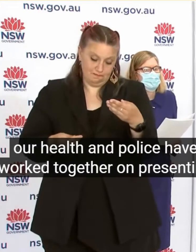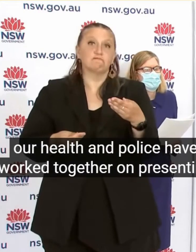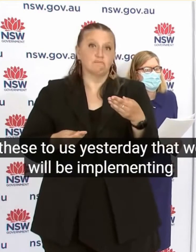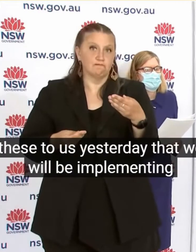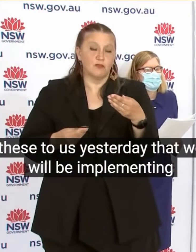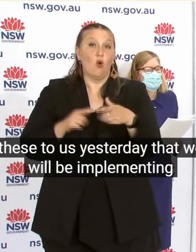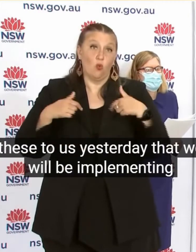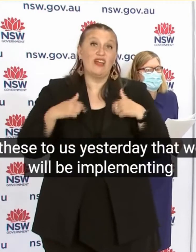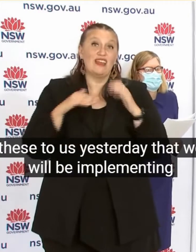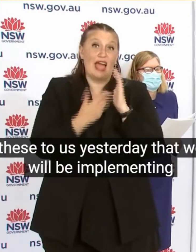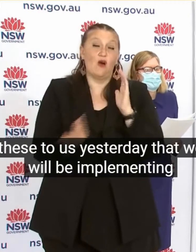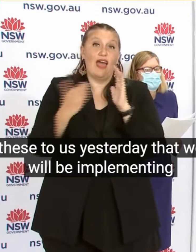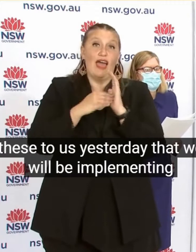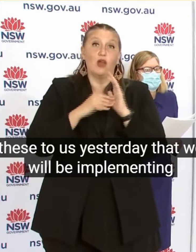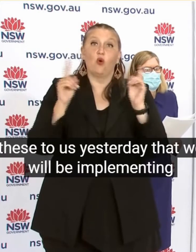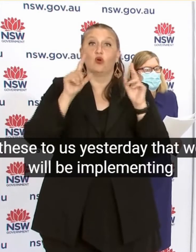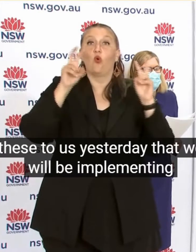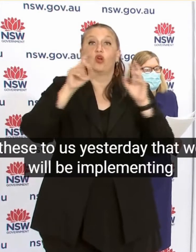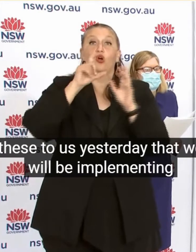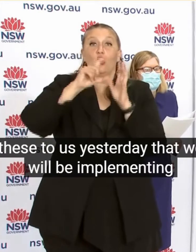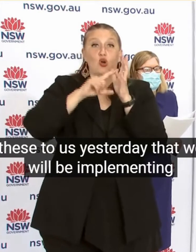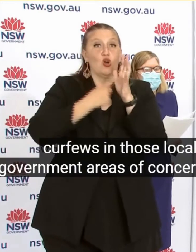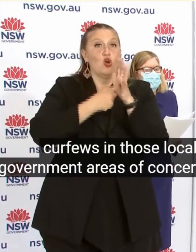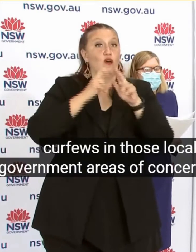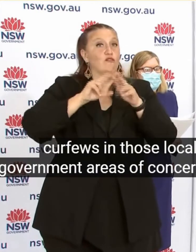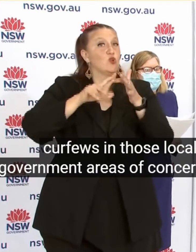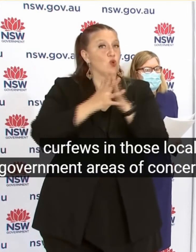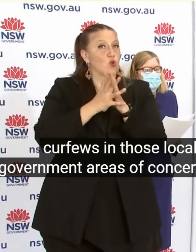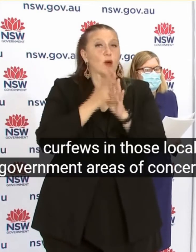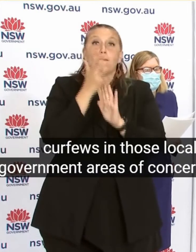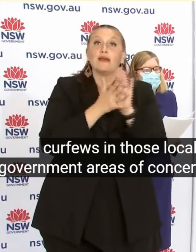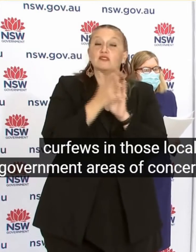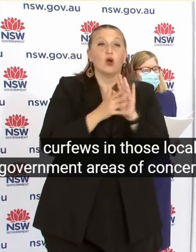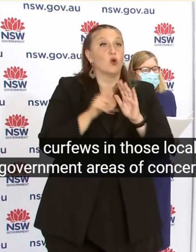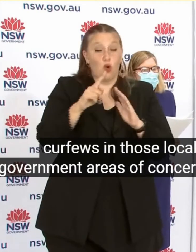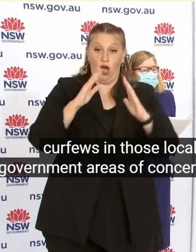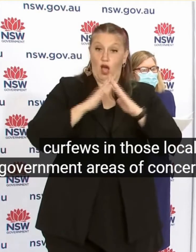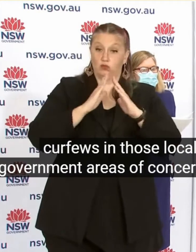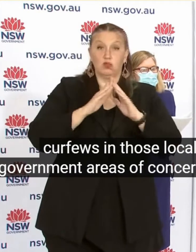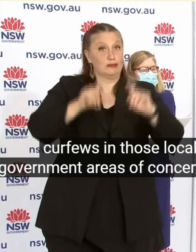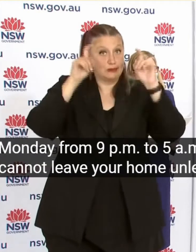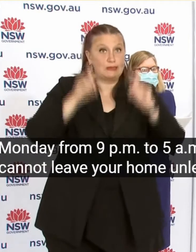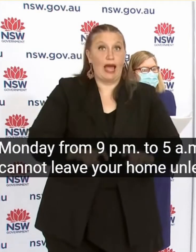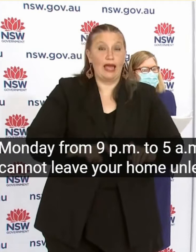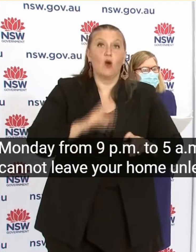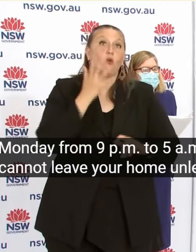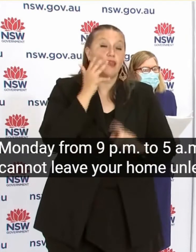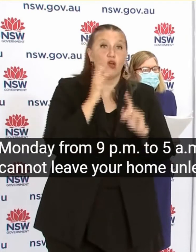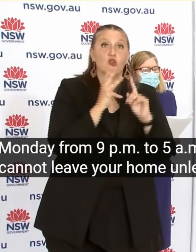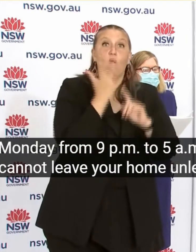implementing curfews In those local government areas of concern from Monday From 9pm to 5am You cannot leave your home